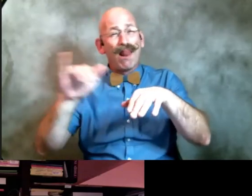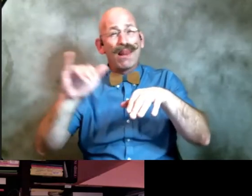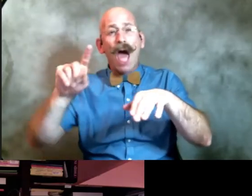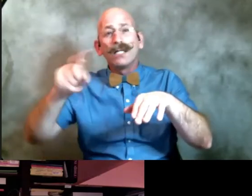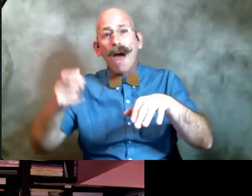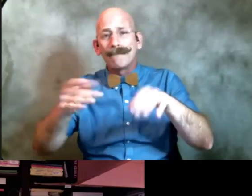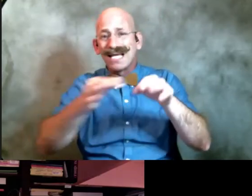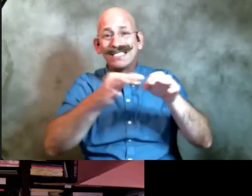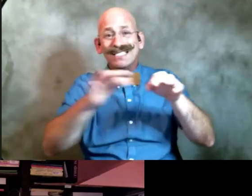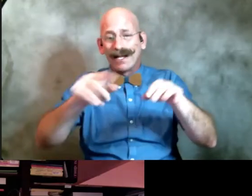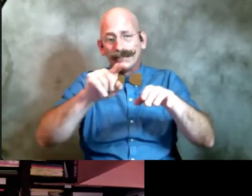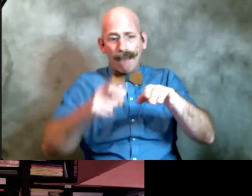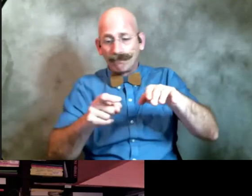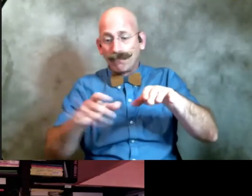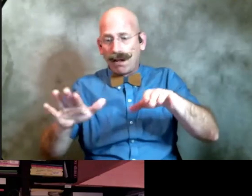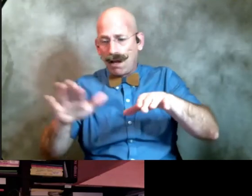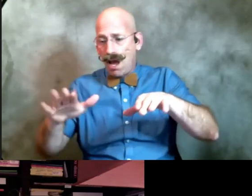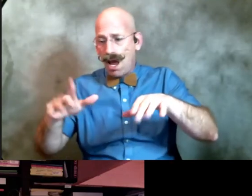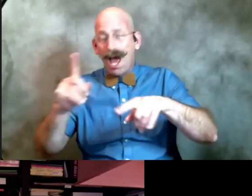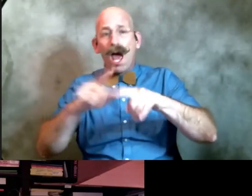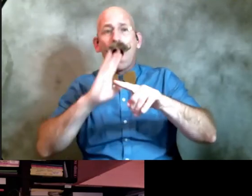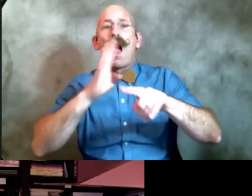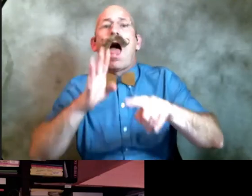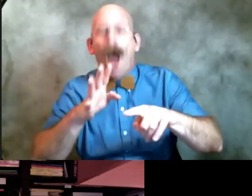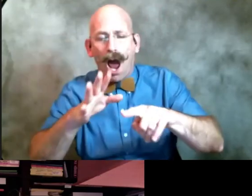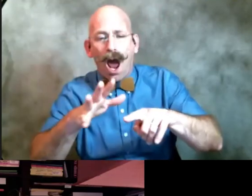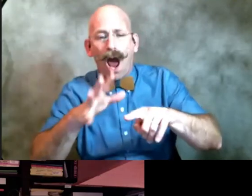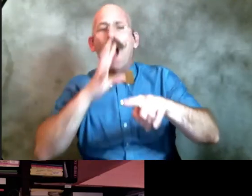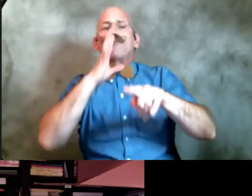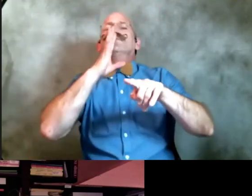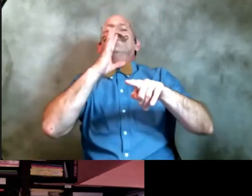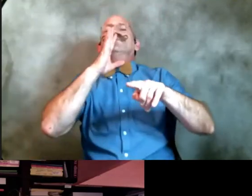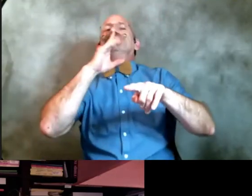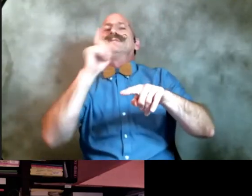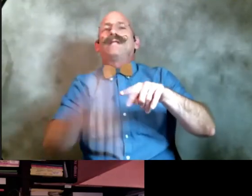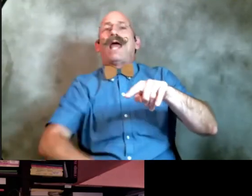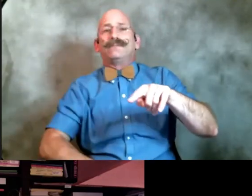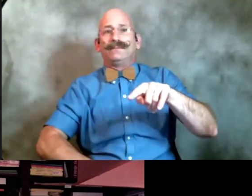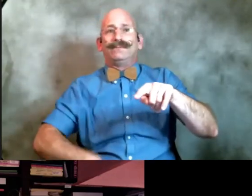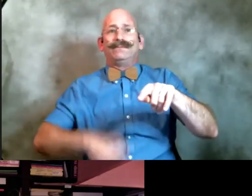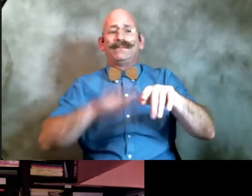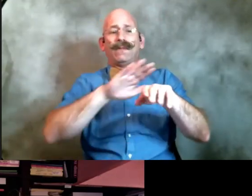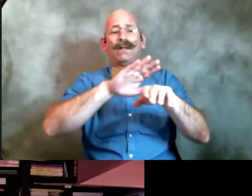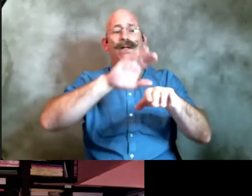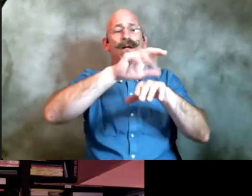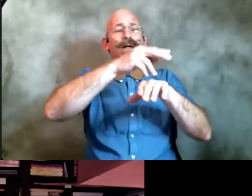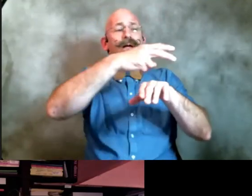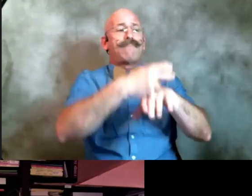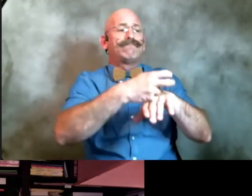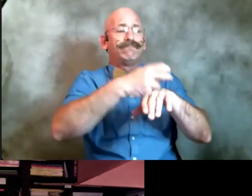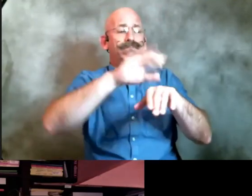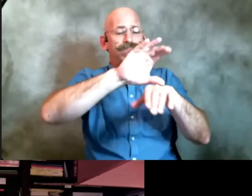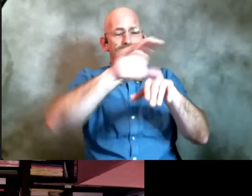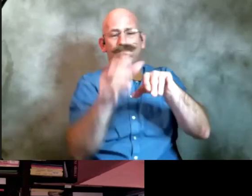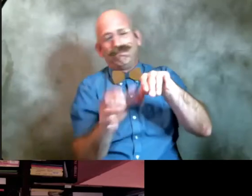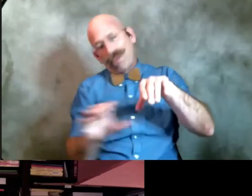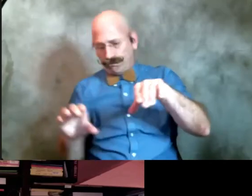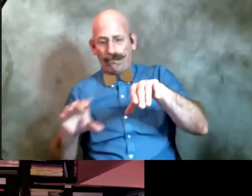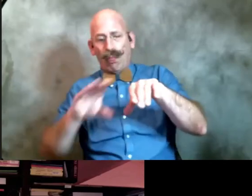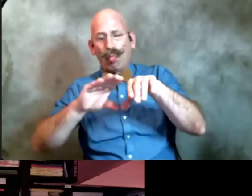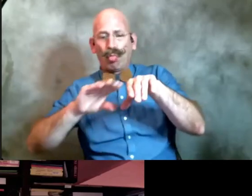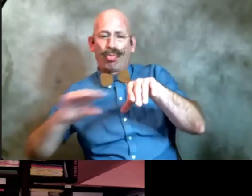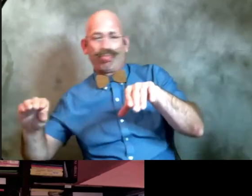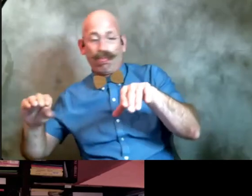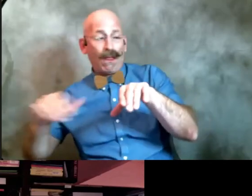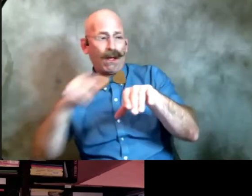you can't take back a small humped bridge between right now and the